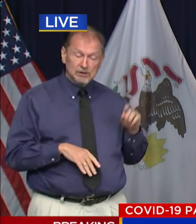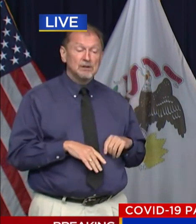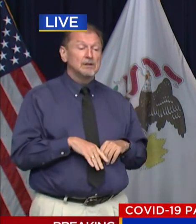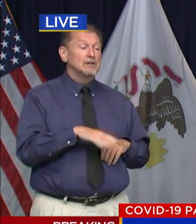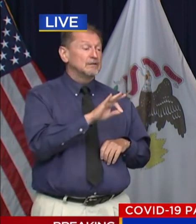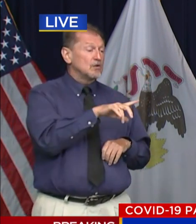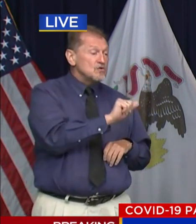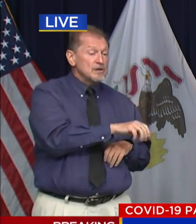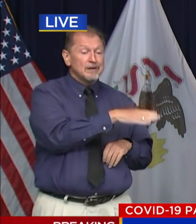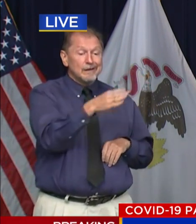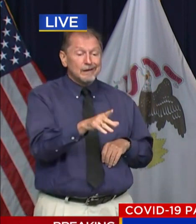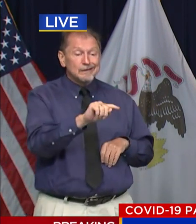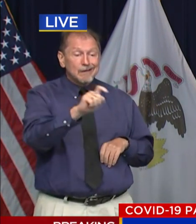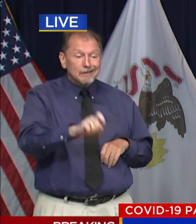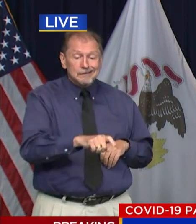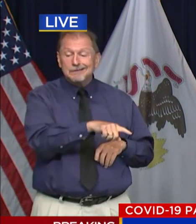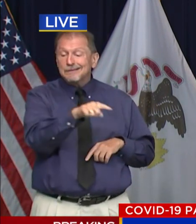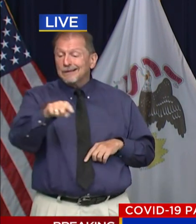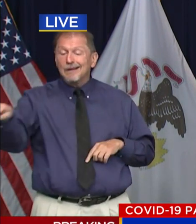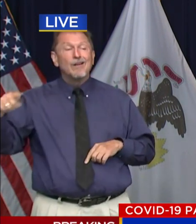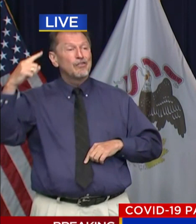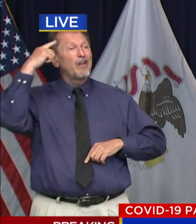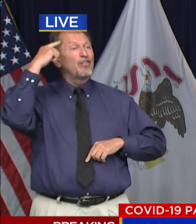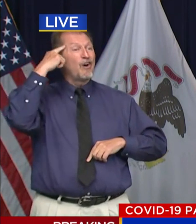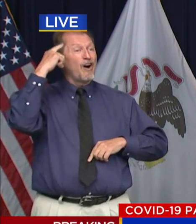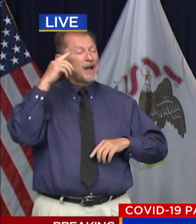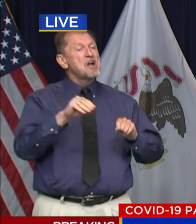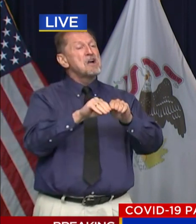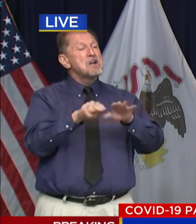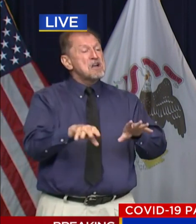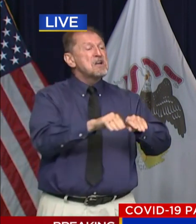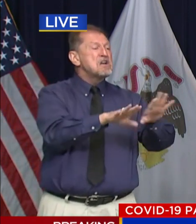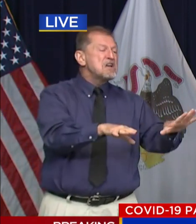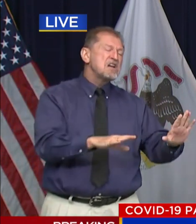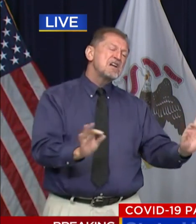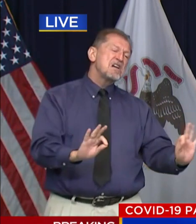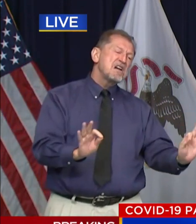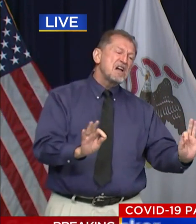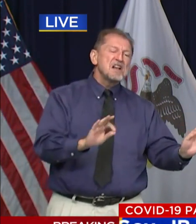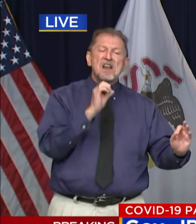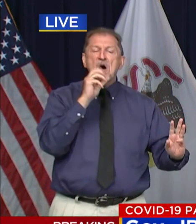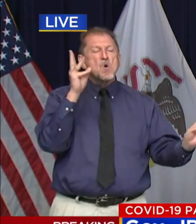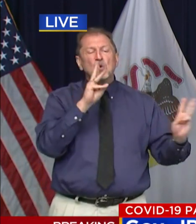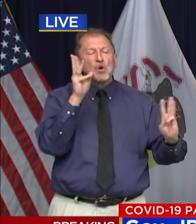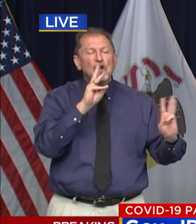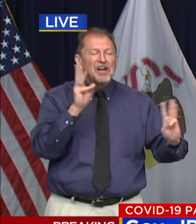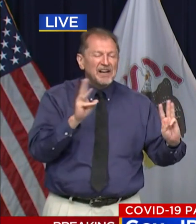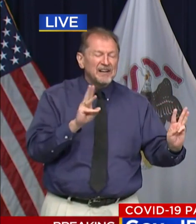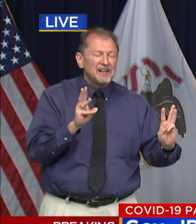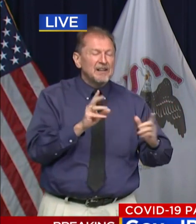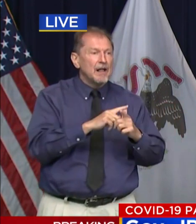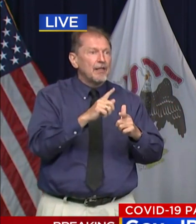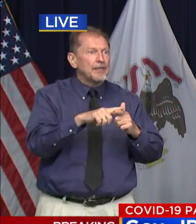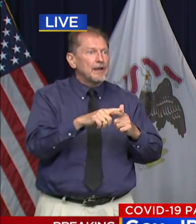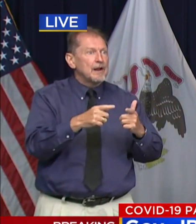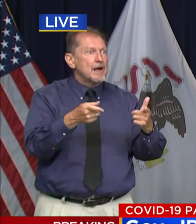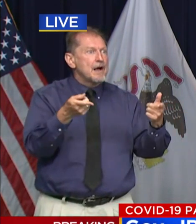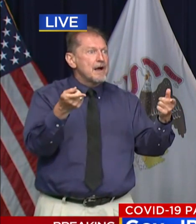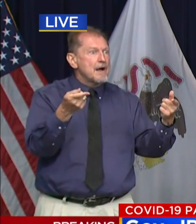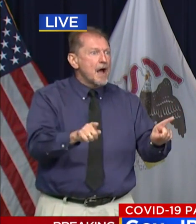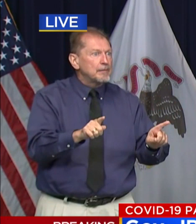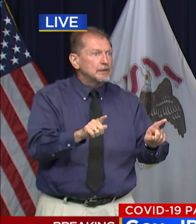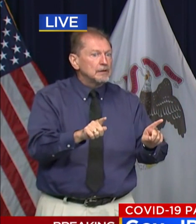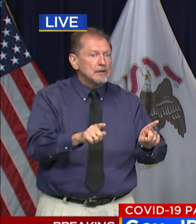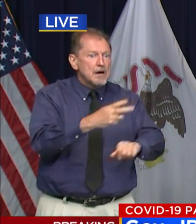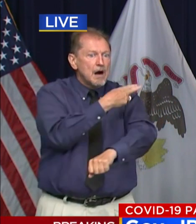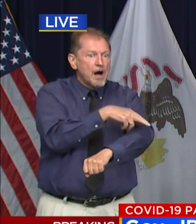states thought that their increasing infection rates were unimportant, and then in no time at all, their